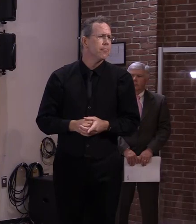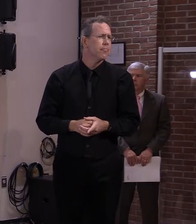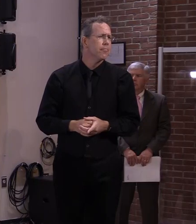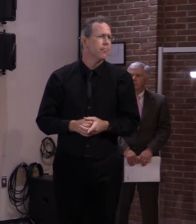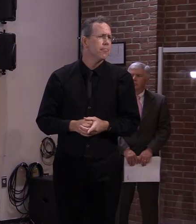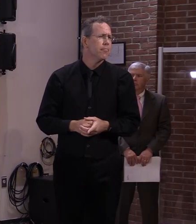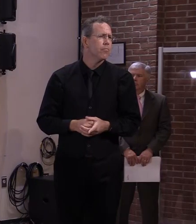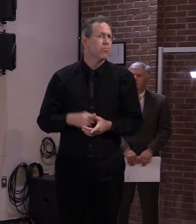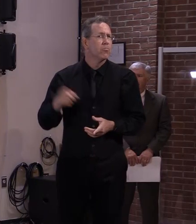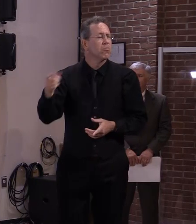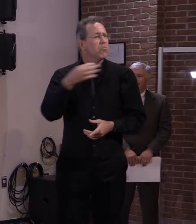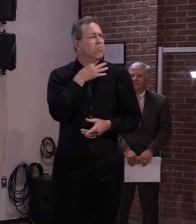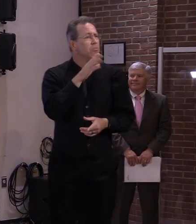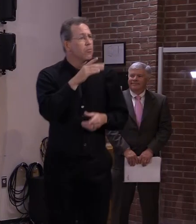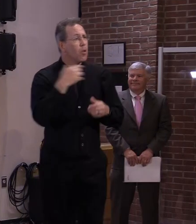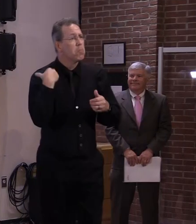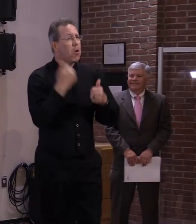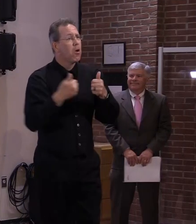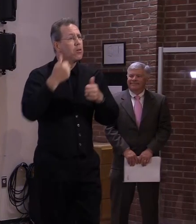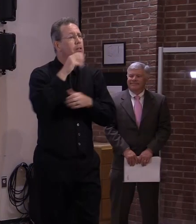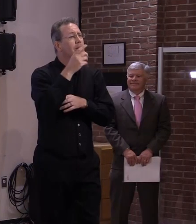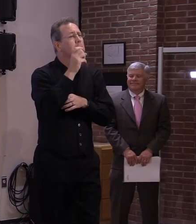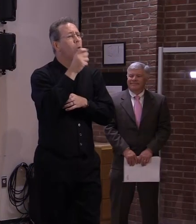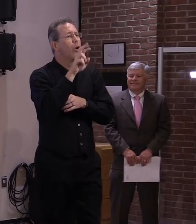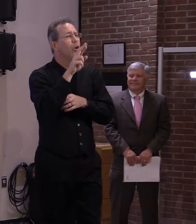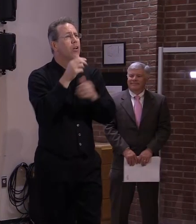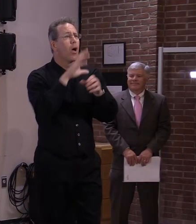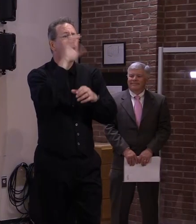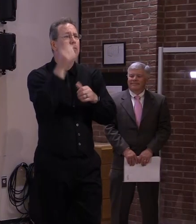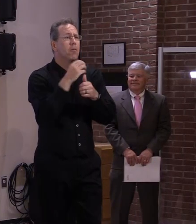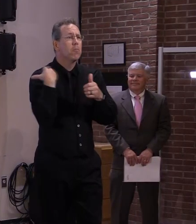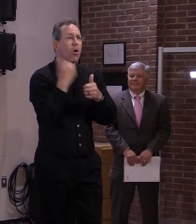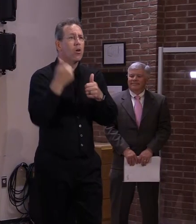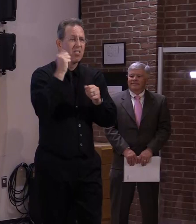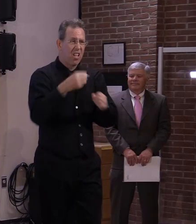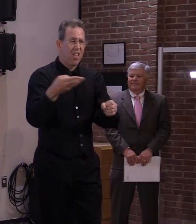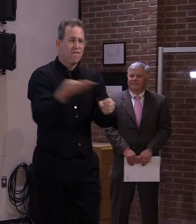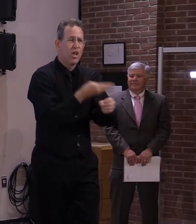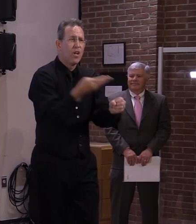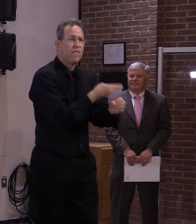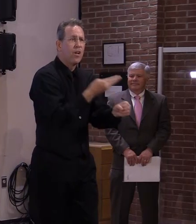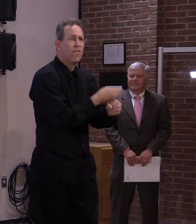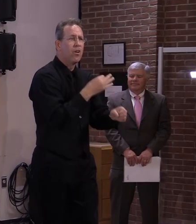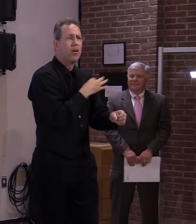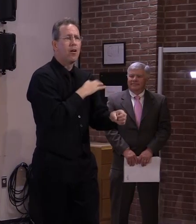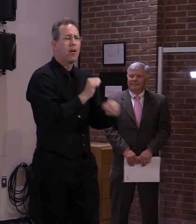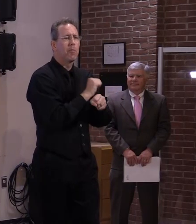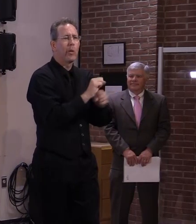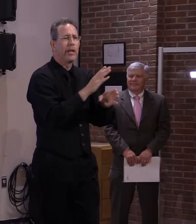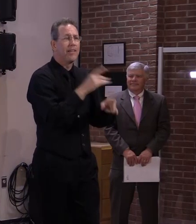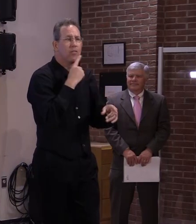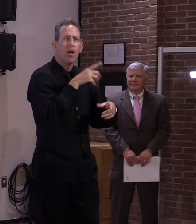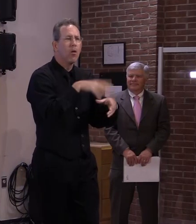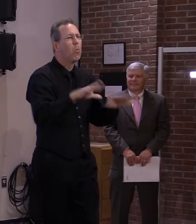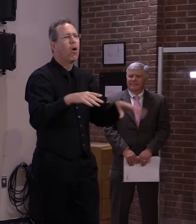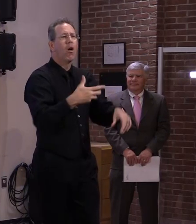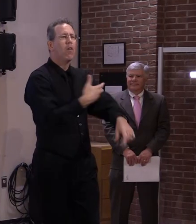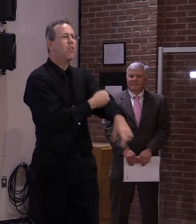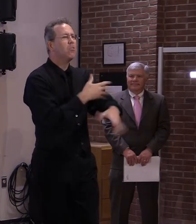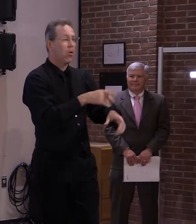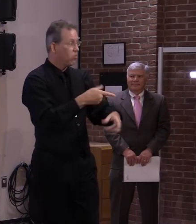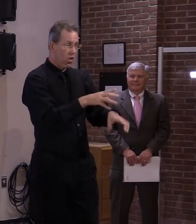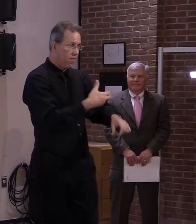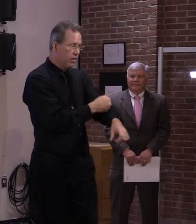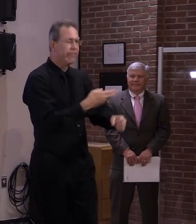uh and if so is a negative antibody test acceptable as an alternative